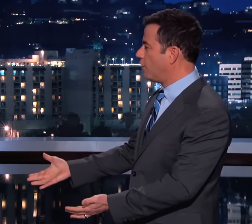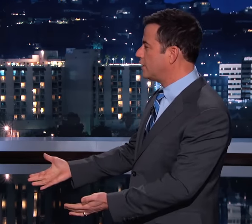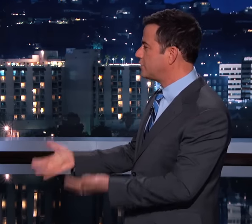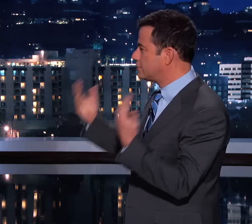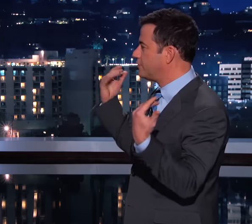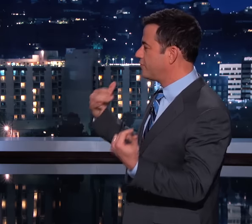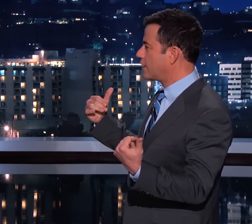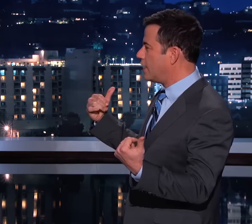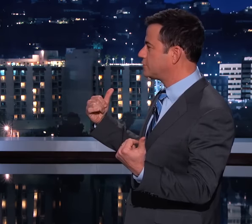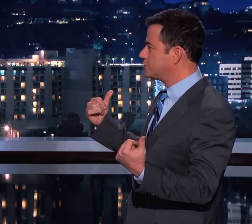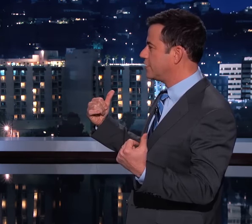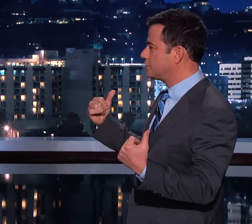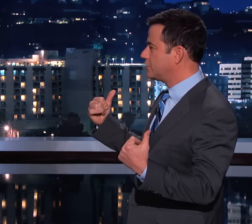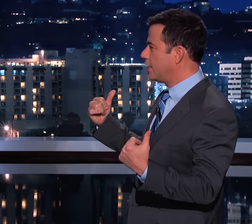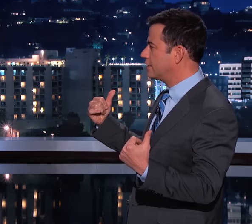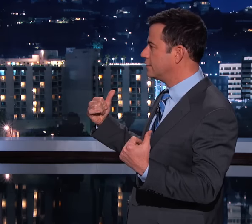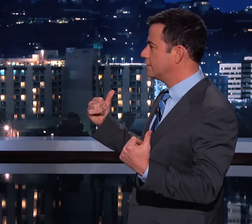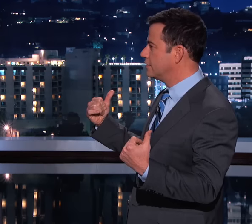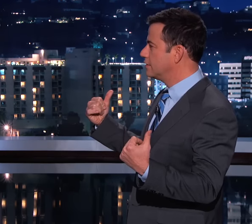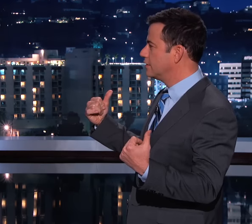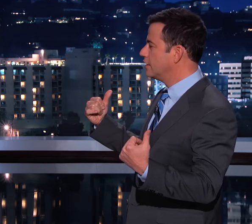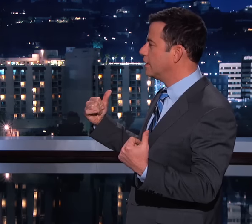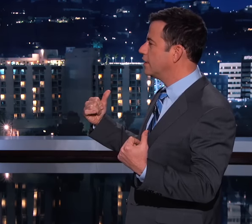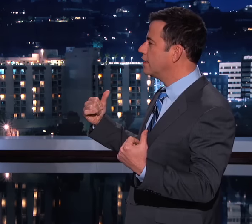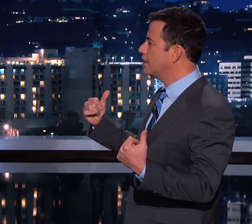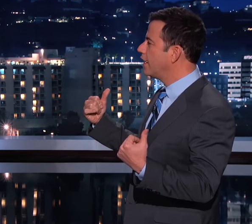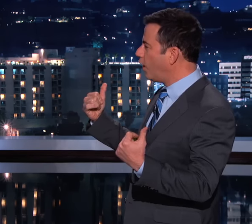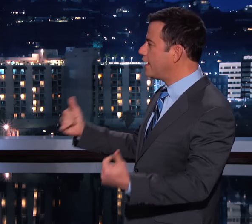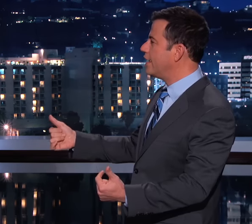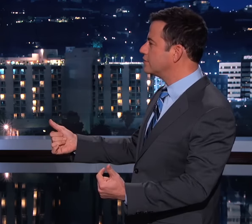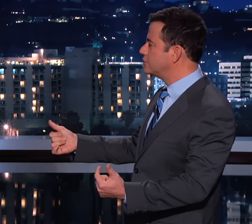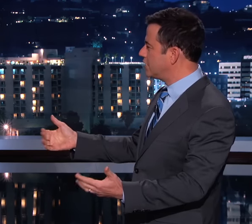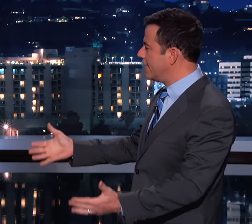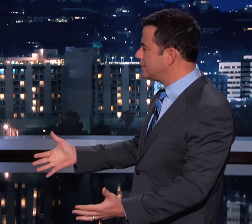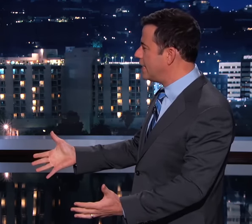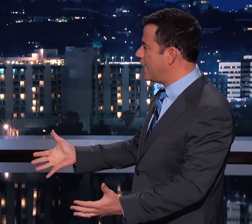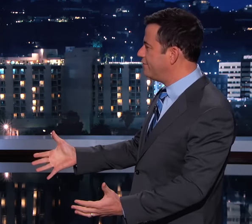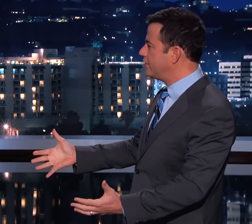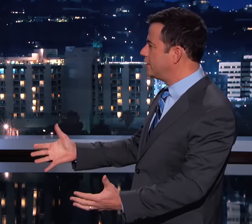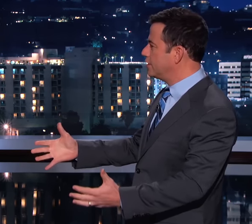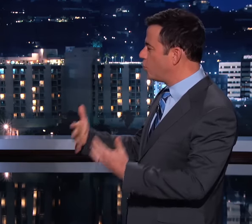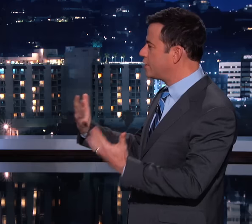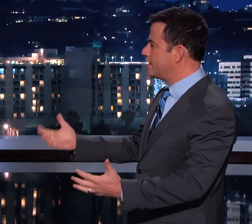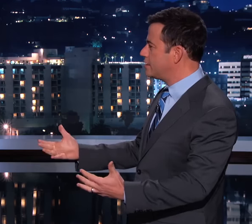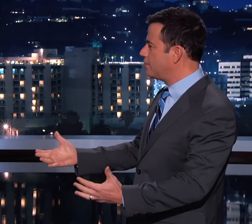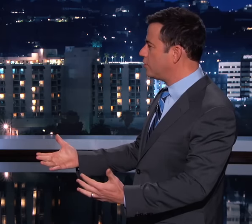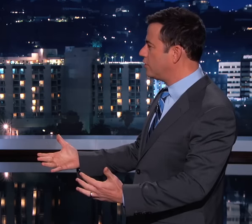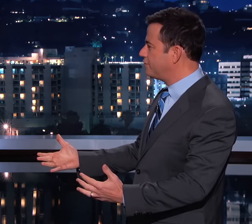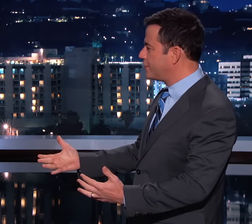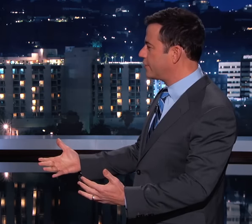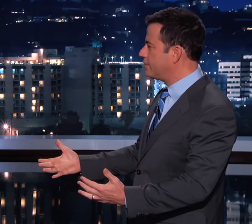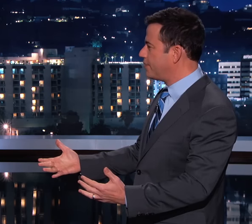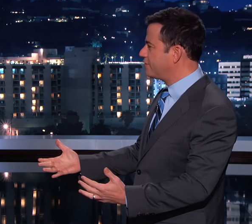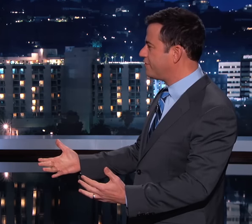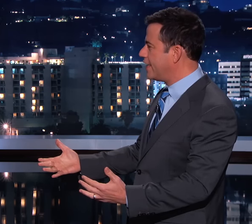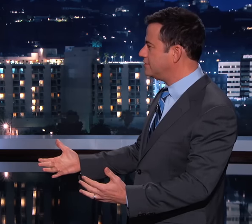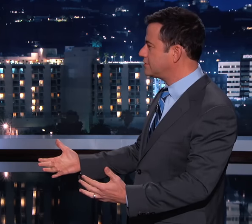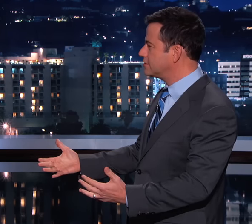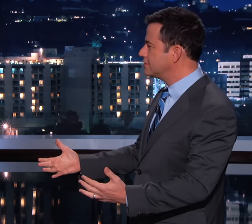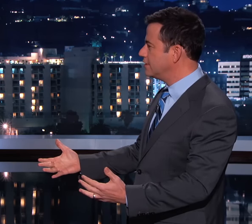us at some of our concerts outside. Yeah, Hanson were here. I did it for Hanson. Oh, yeah. Does Hanson have an inordinate number of hearing impaired fans? Just